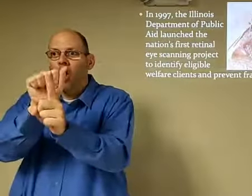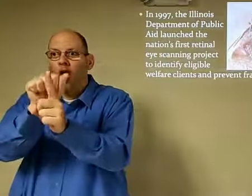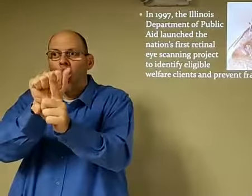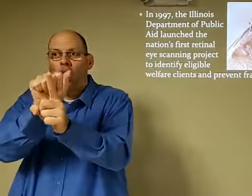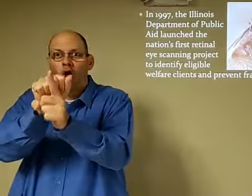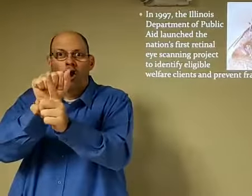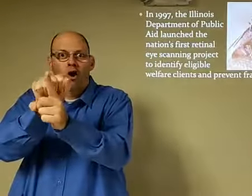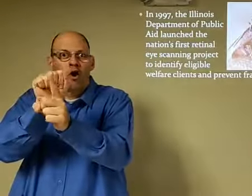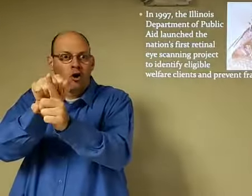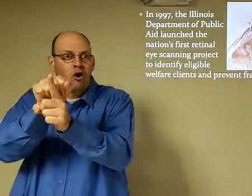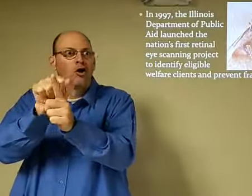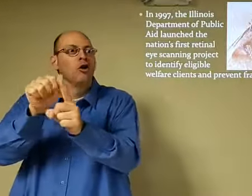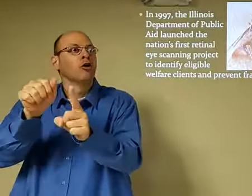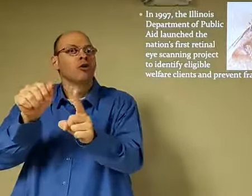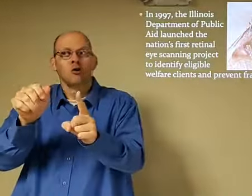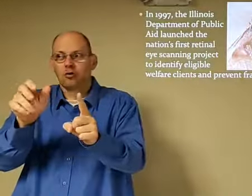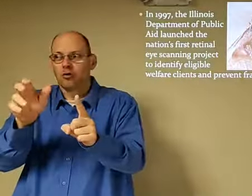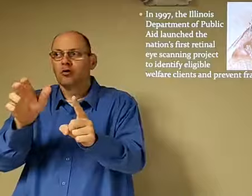You know, they would be a fraud happening.